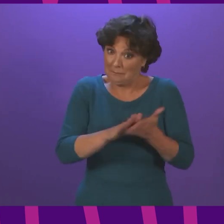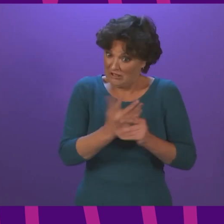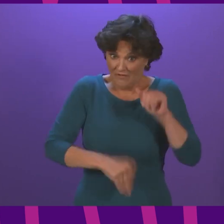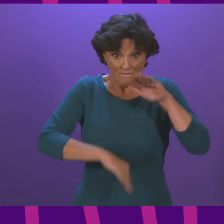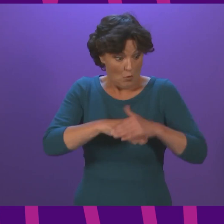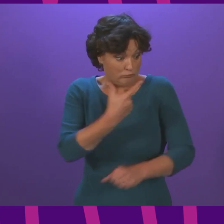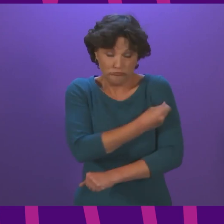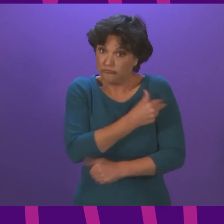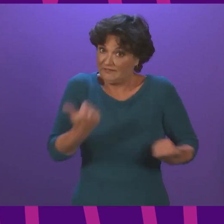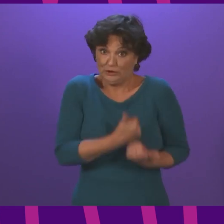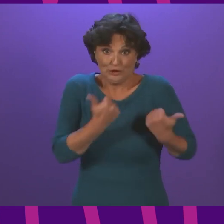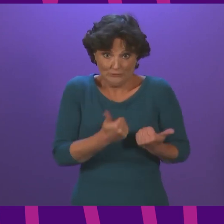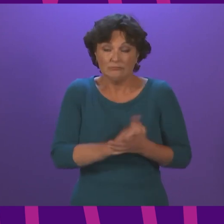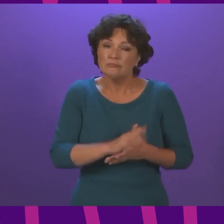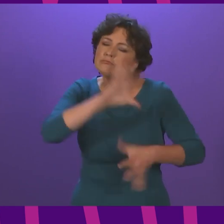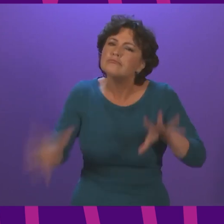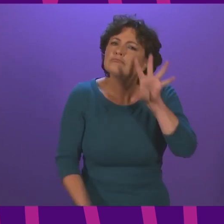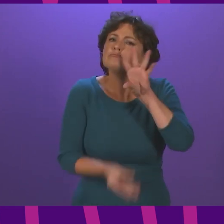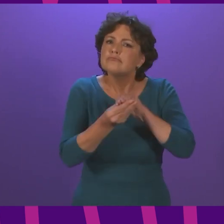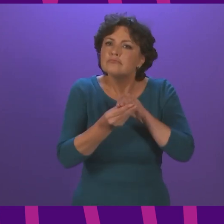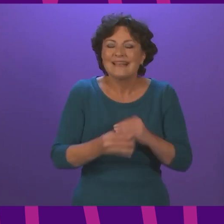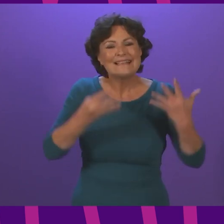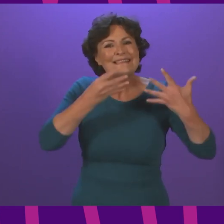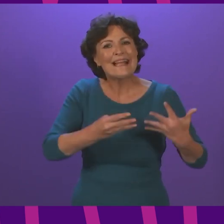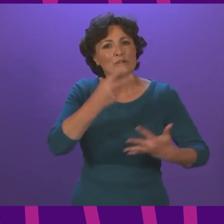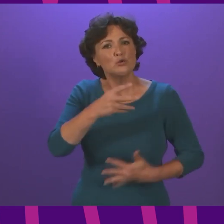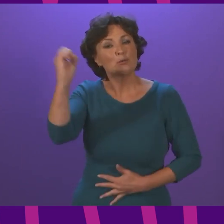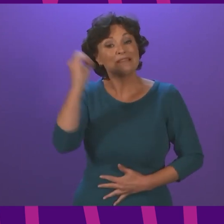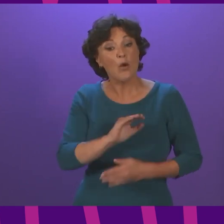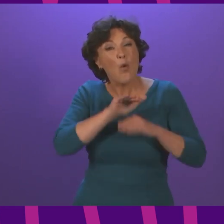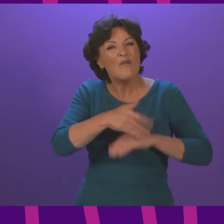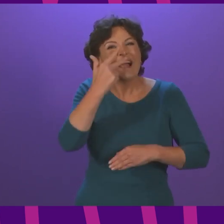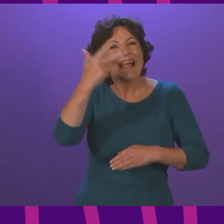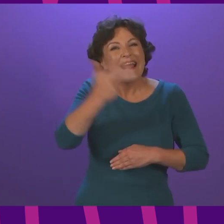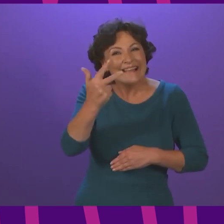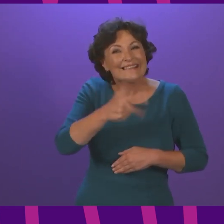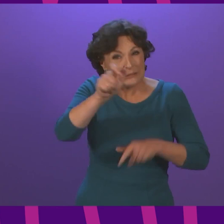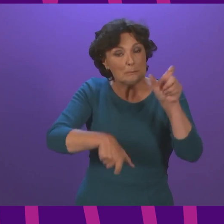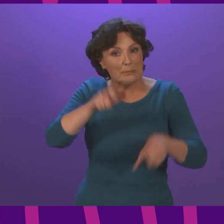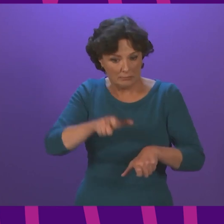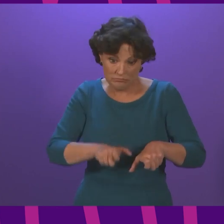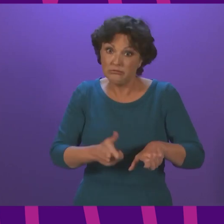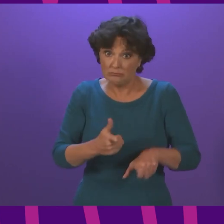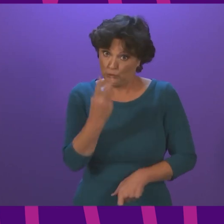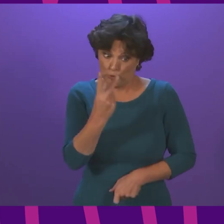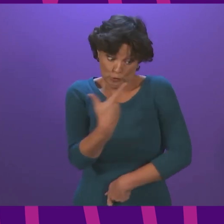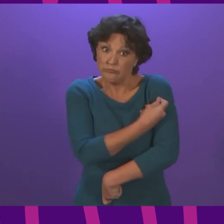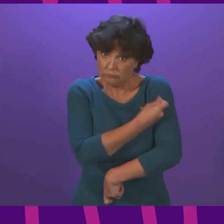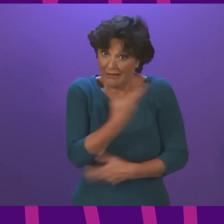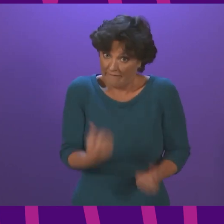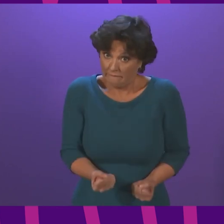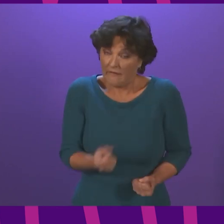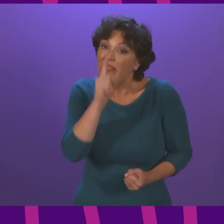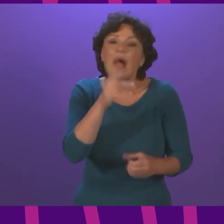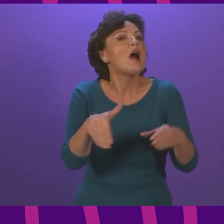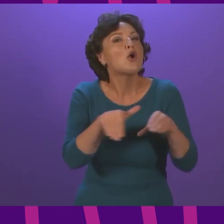vaccinated. In total, 92% of the over 18 population is now fully vaccinated with two doses. That